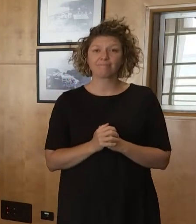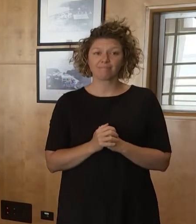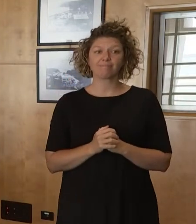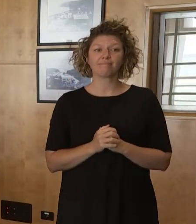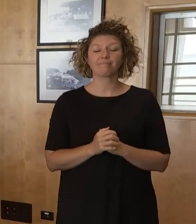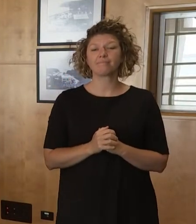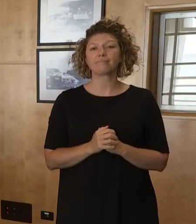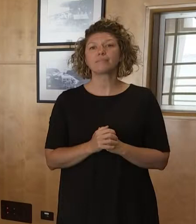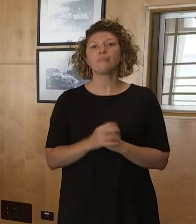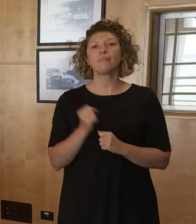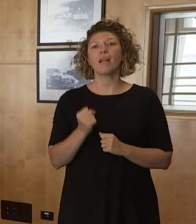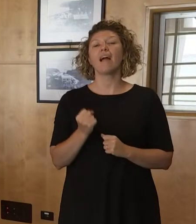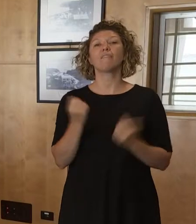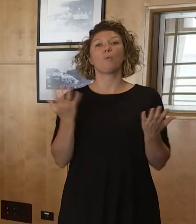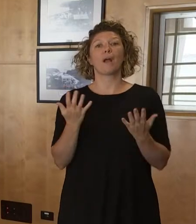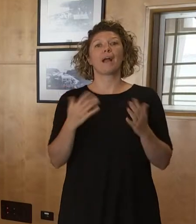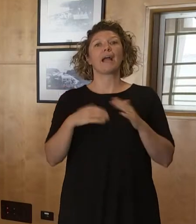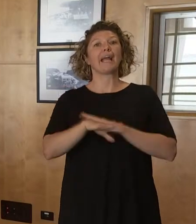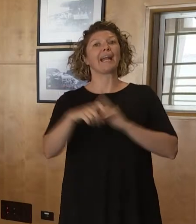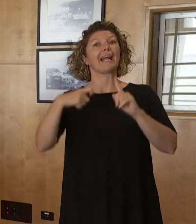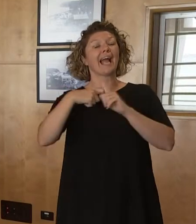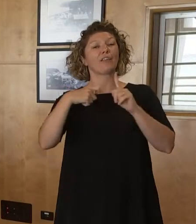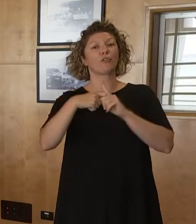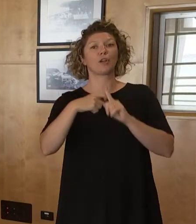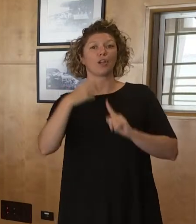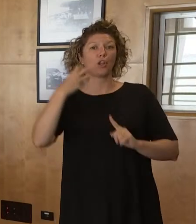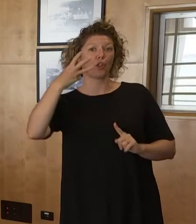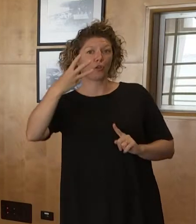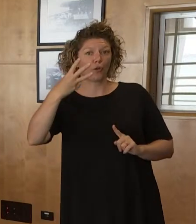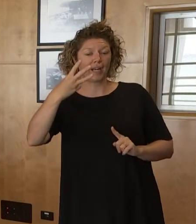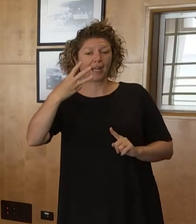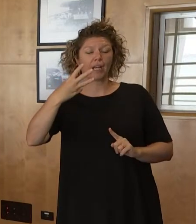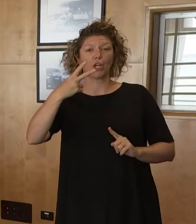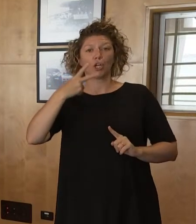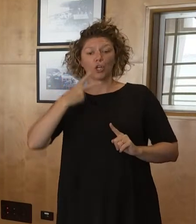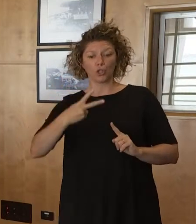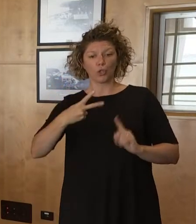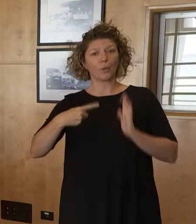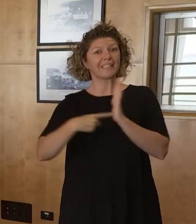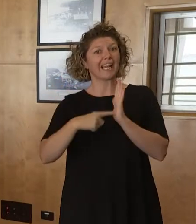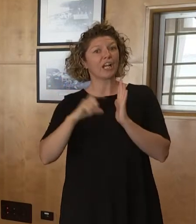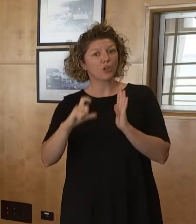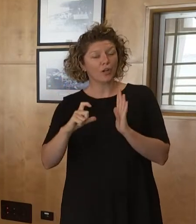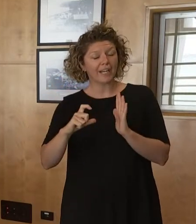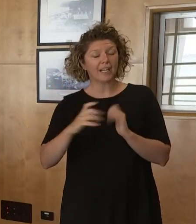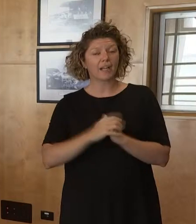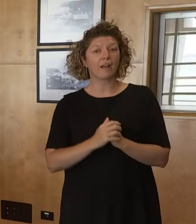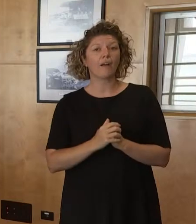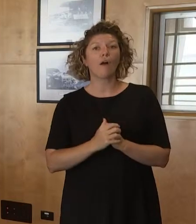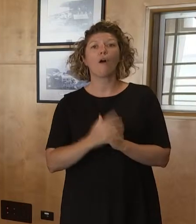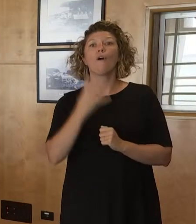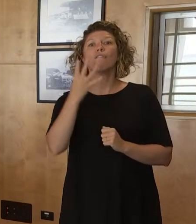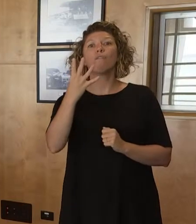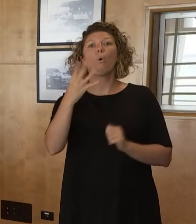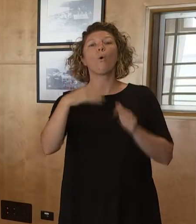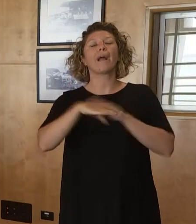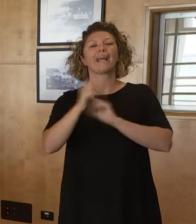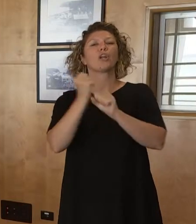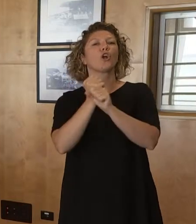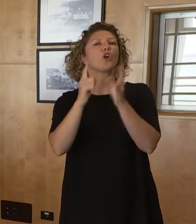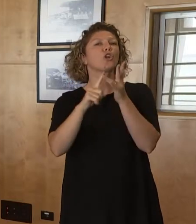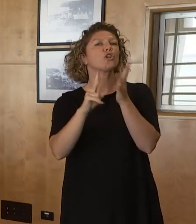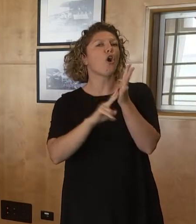intensive care. There's three people in Catherine and three people in Tennant Creek hospitals. We've got four people in the Gove Hospital